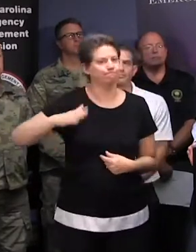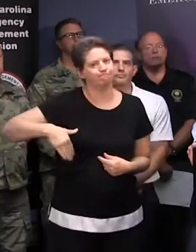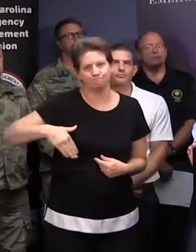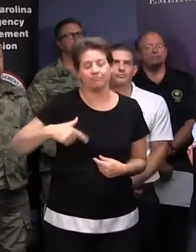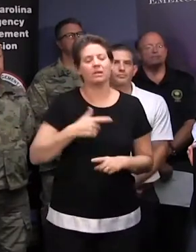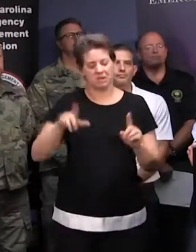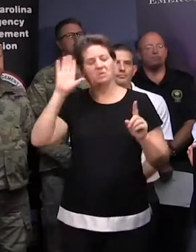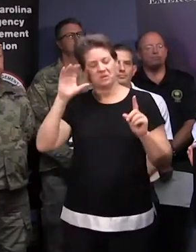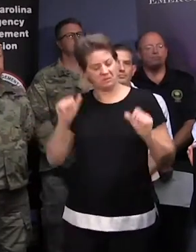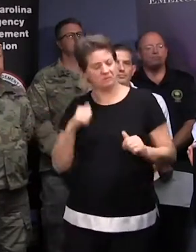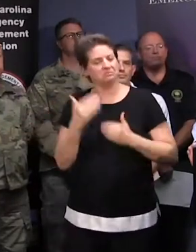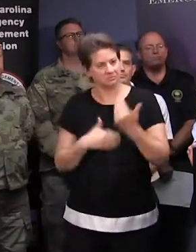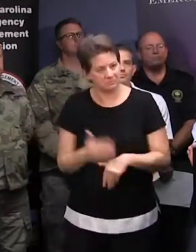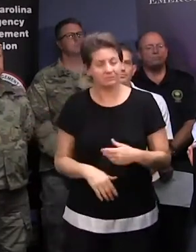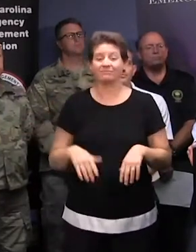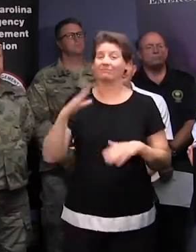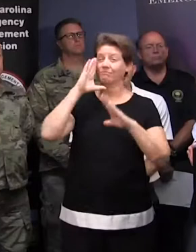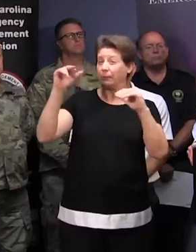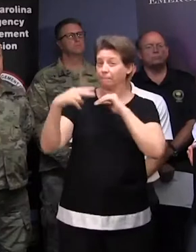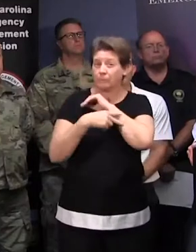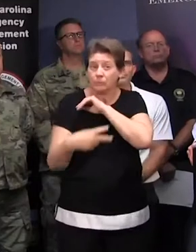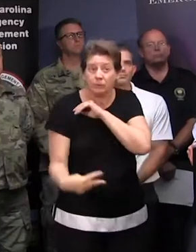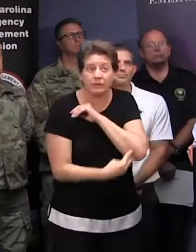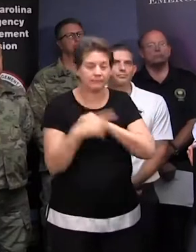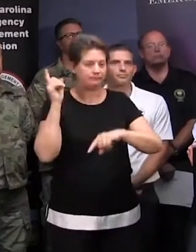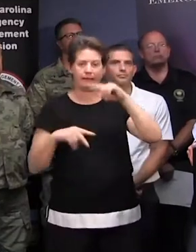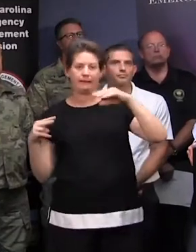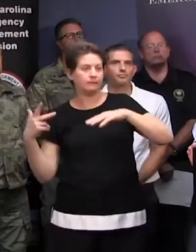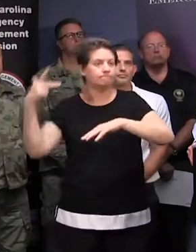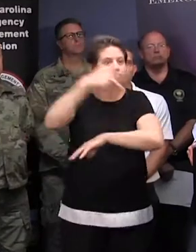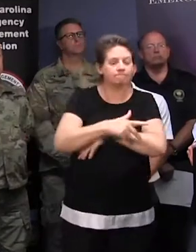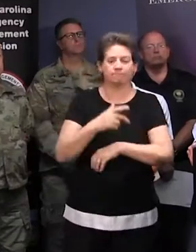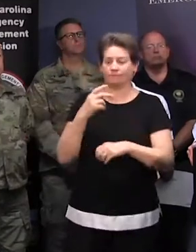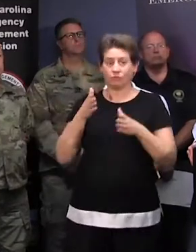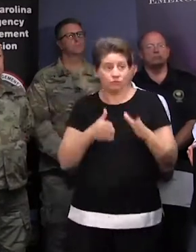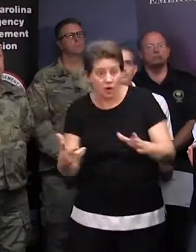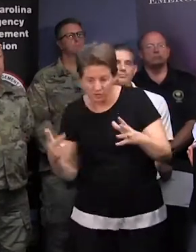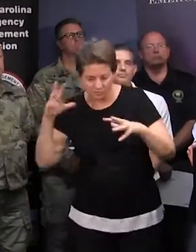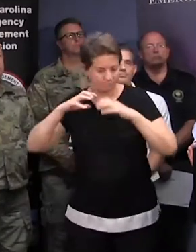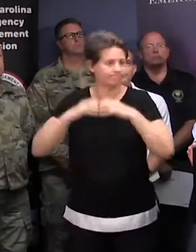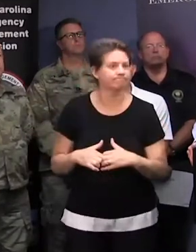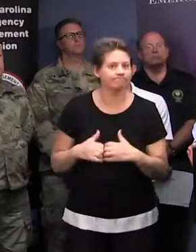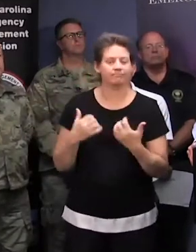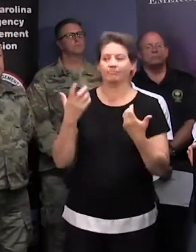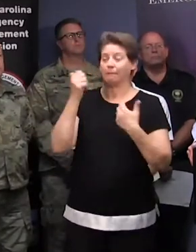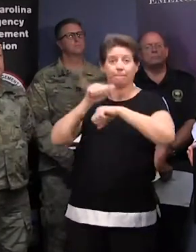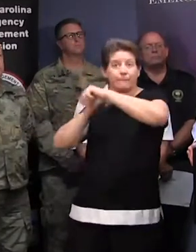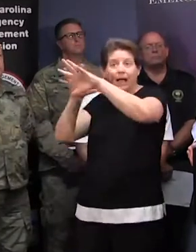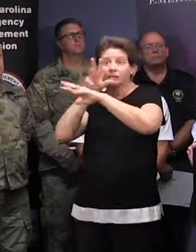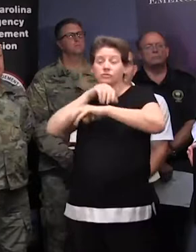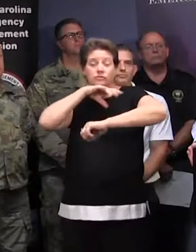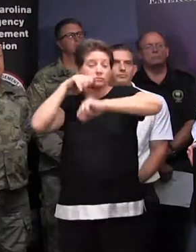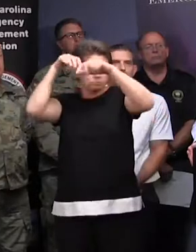We're liable to have bridges that are impassable, roads that are washed out, flash floods, maybe even landslides in the mountains. Do